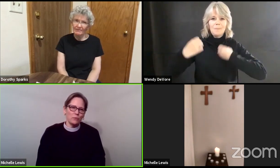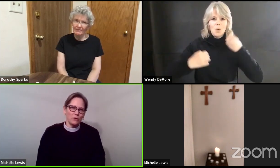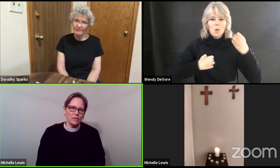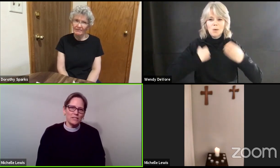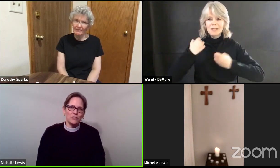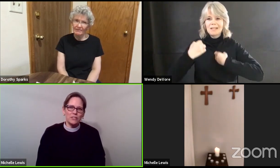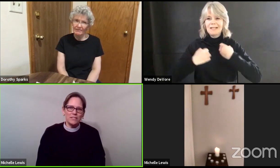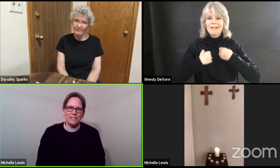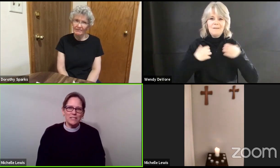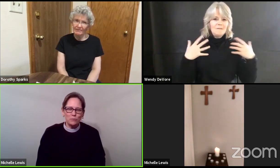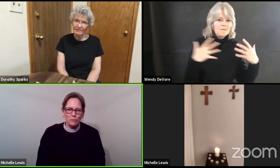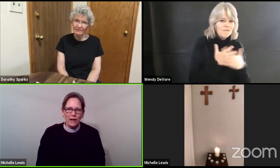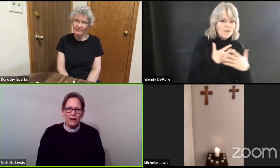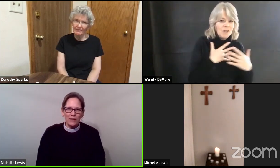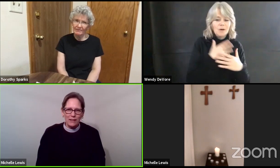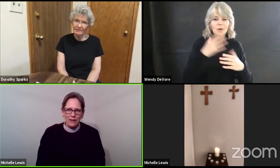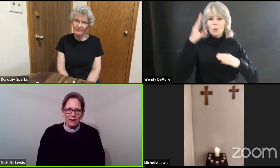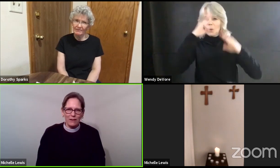worries Jesus is right there